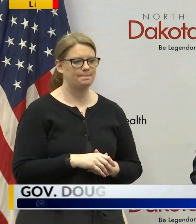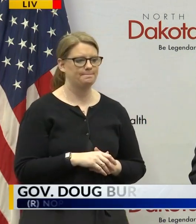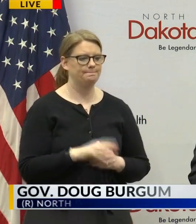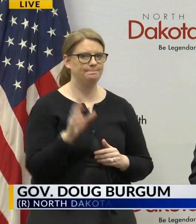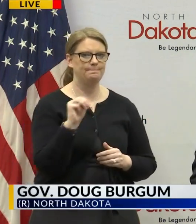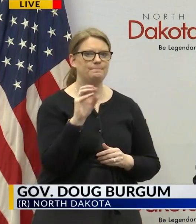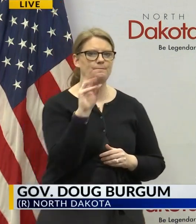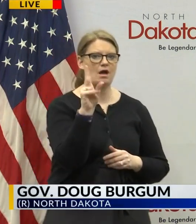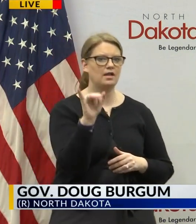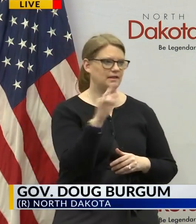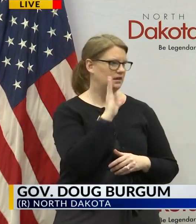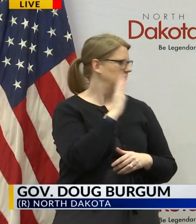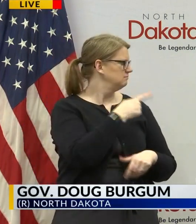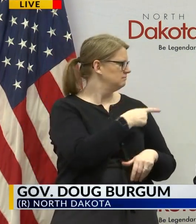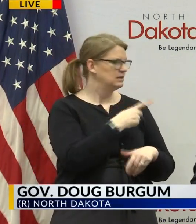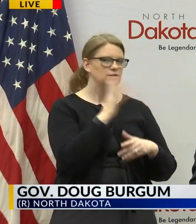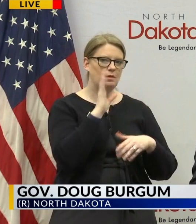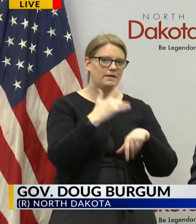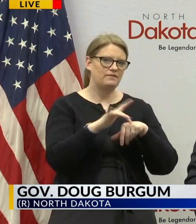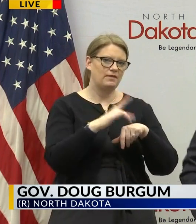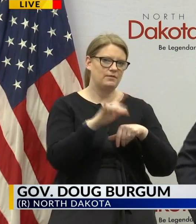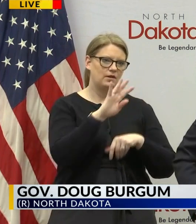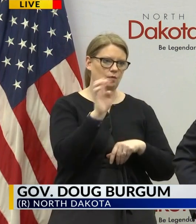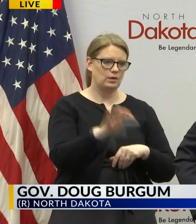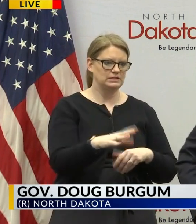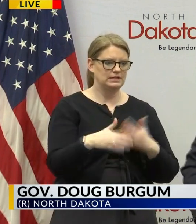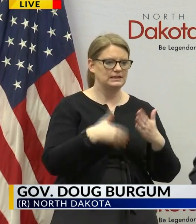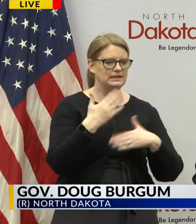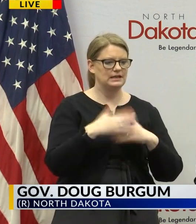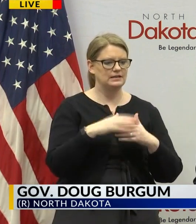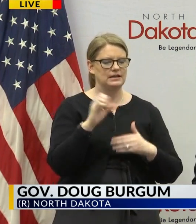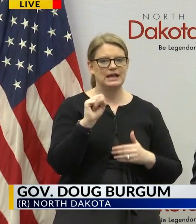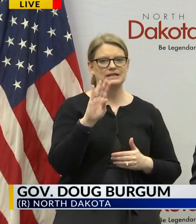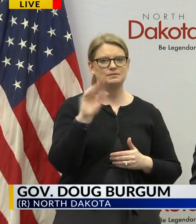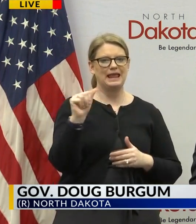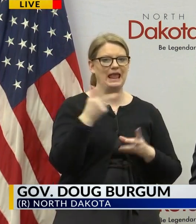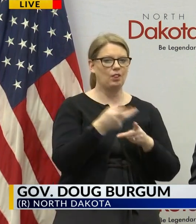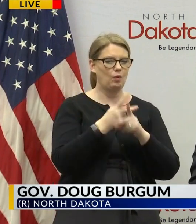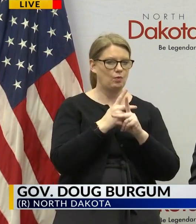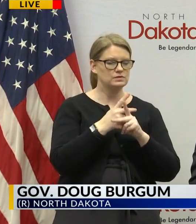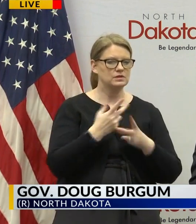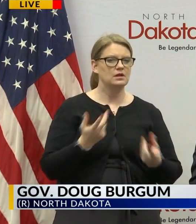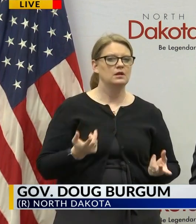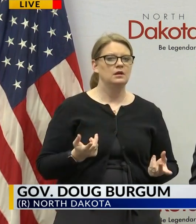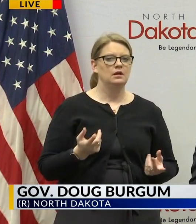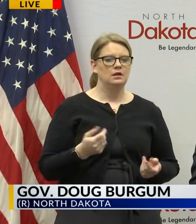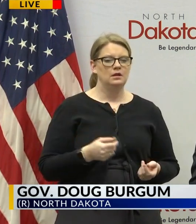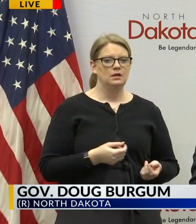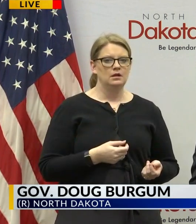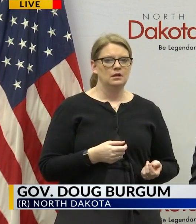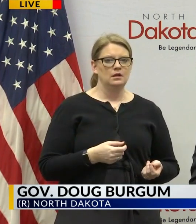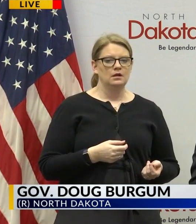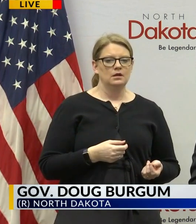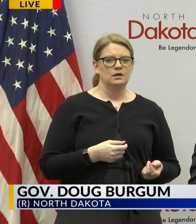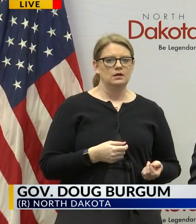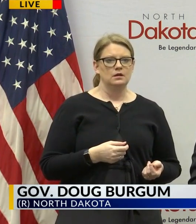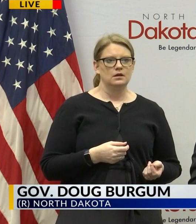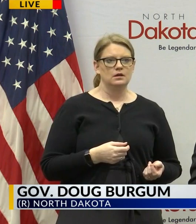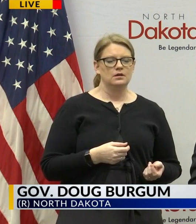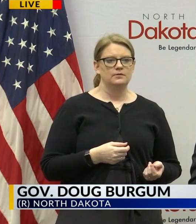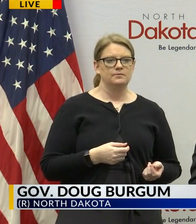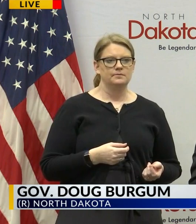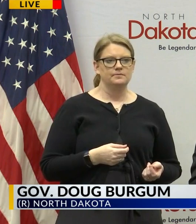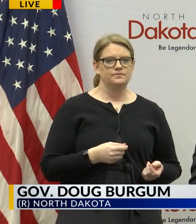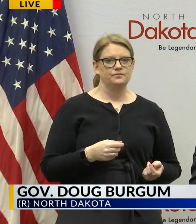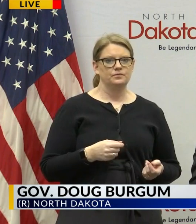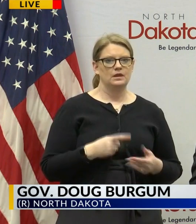available for questions at the end next up is SBA loans as you know one of the other work streams that we have